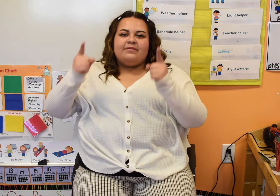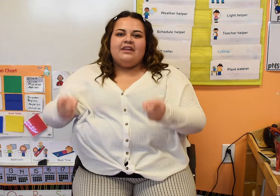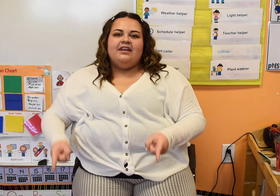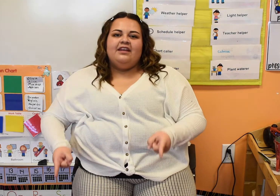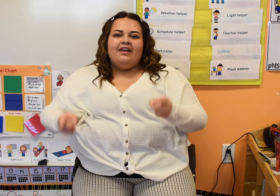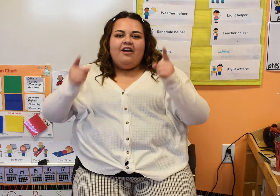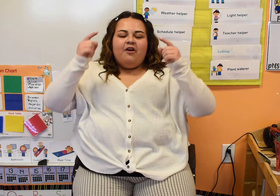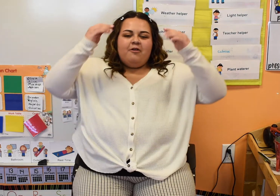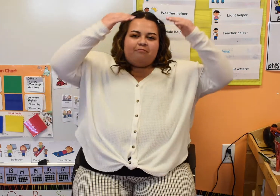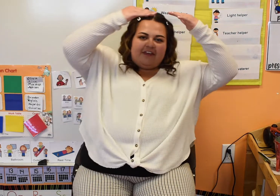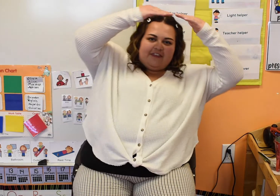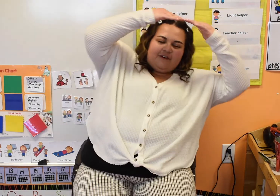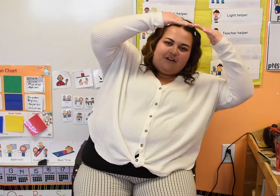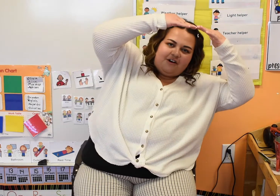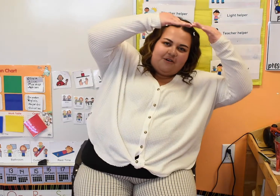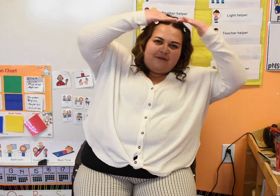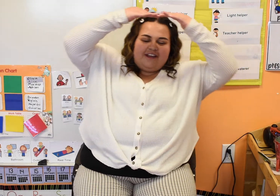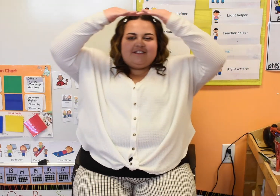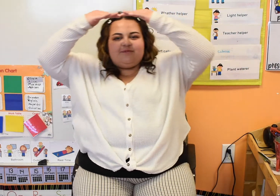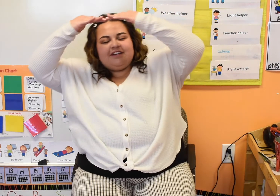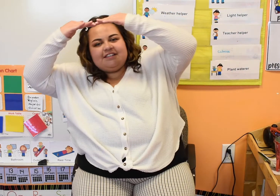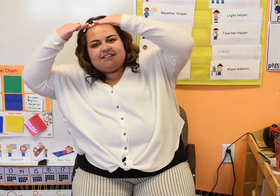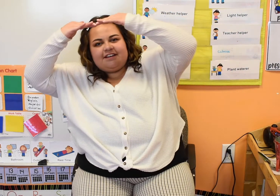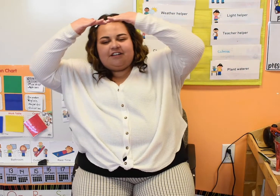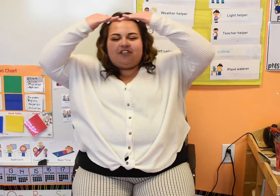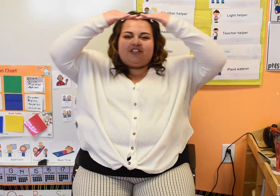May there always be sunshine